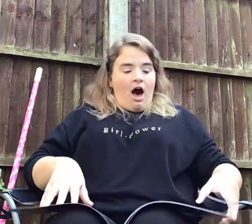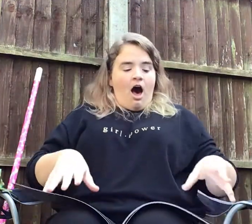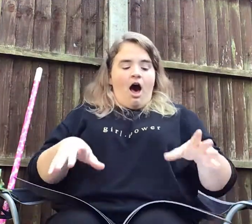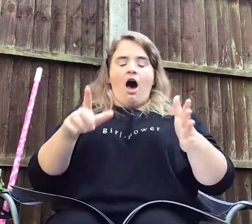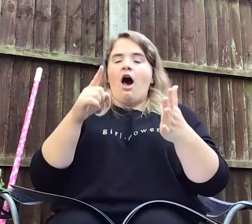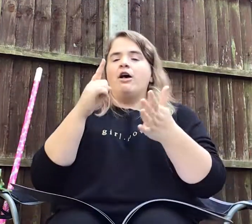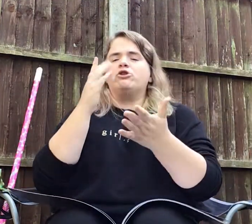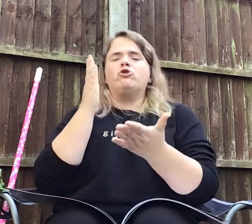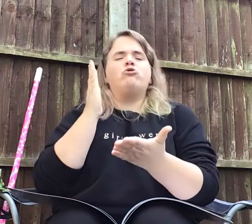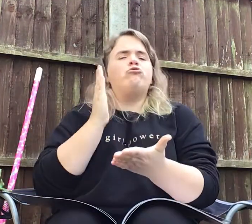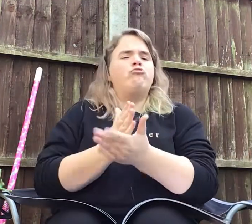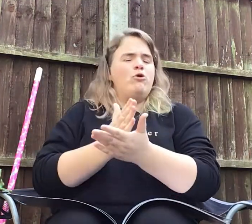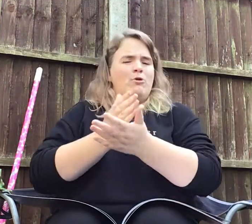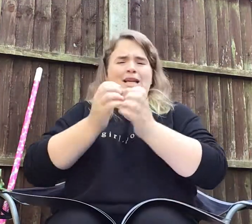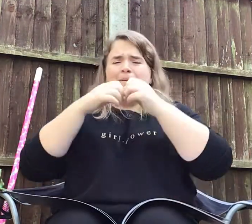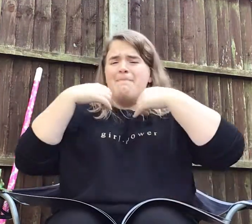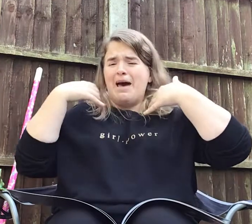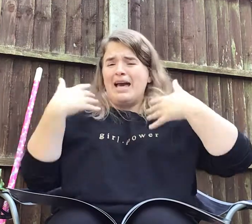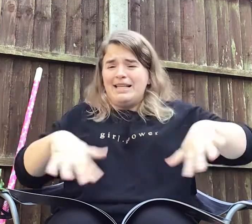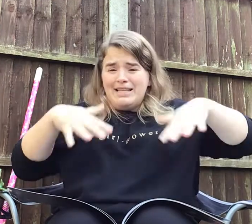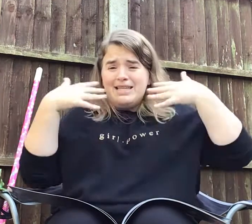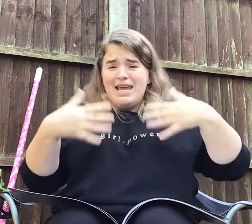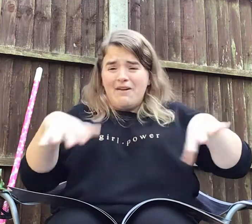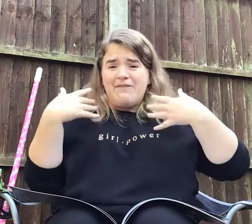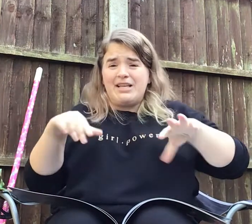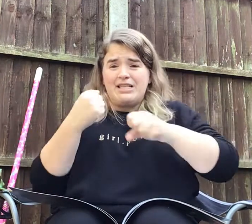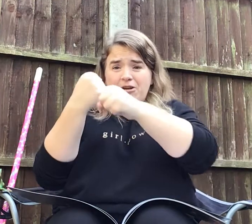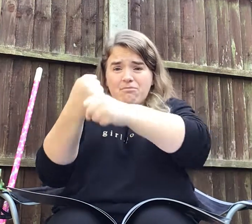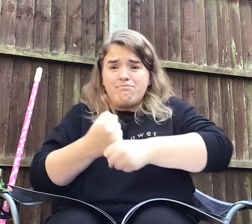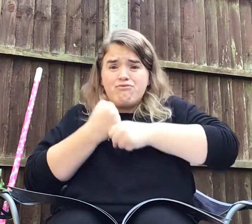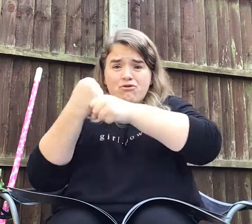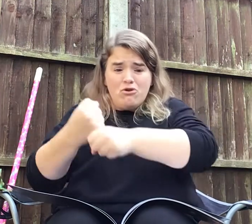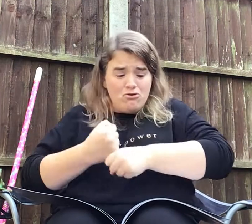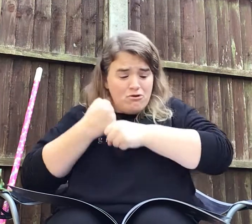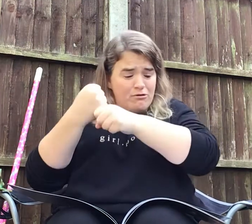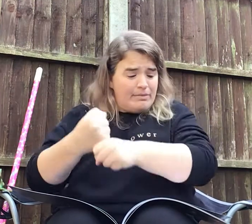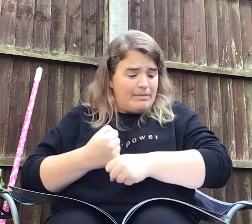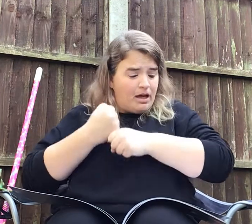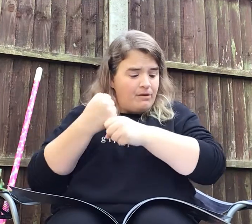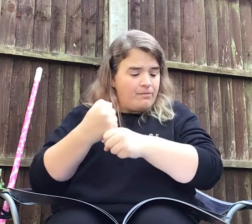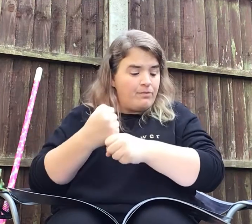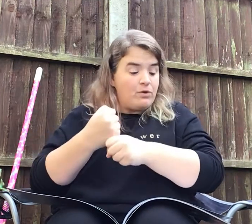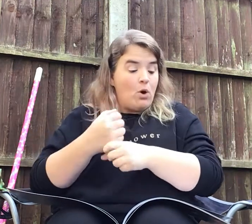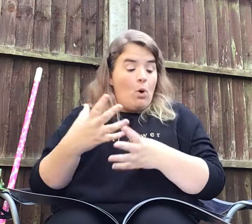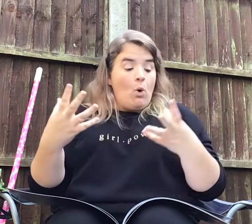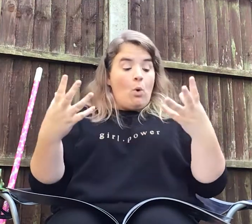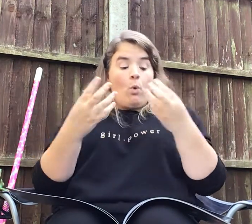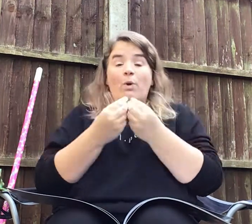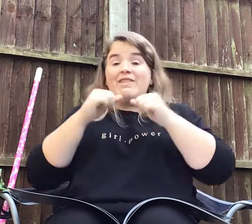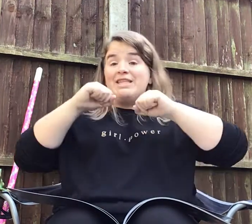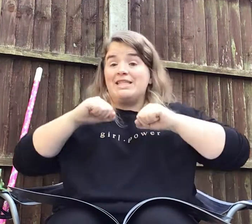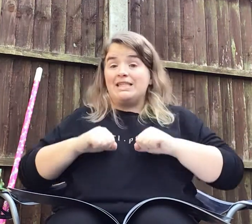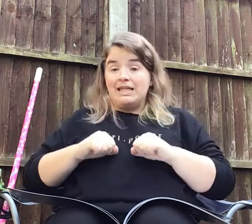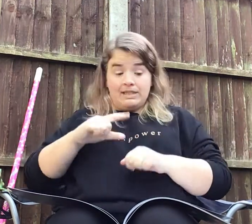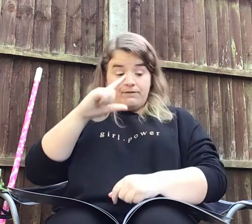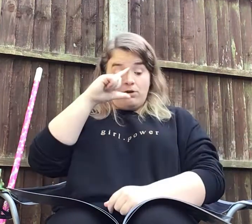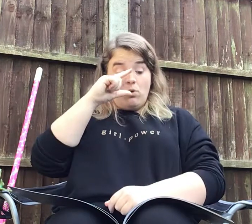A truly magnificent broom. With seats for the